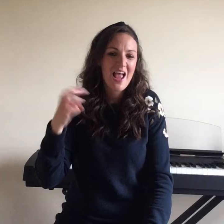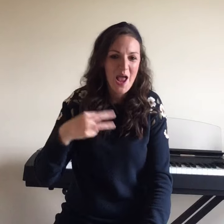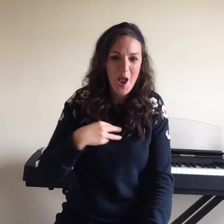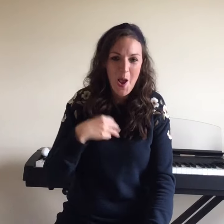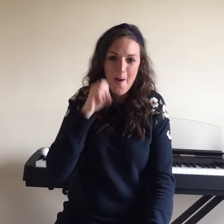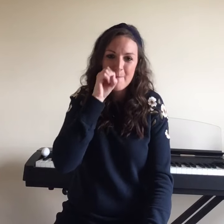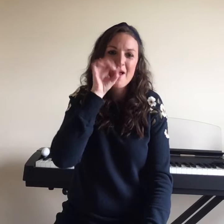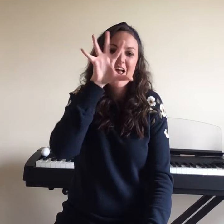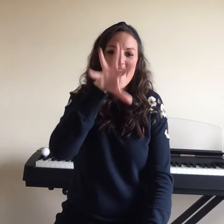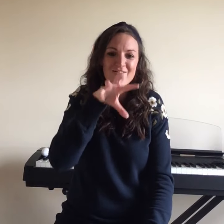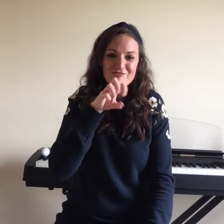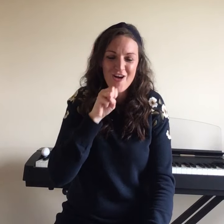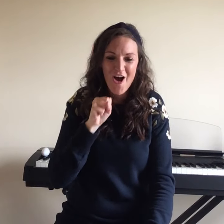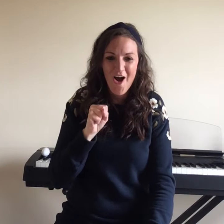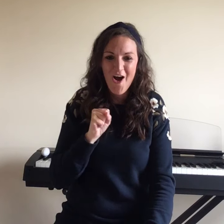hear me wrong